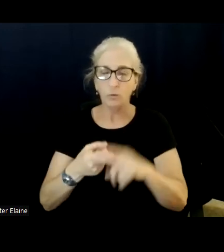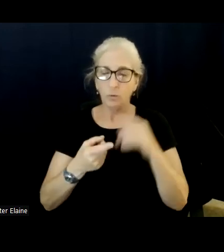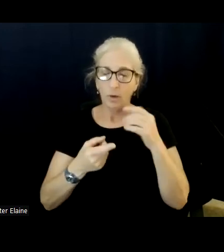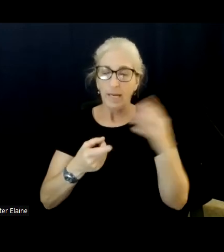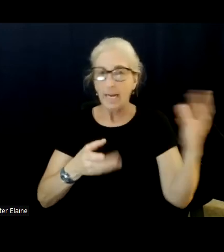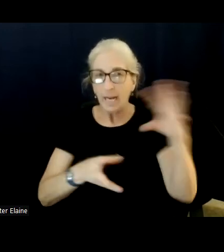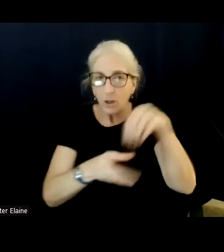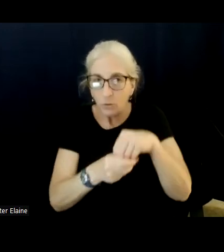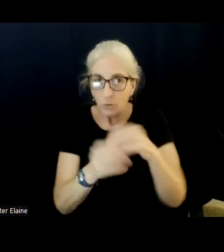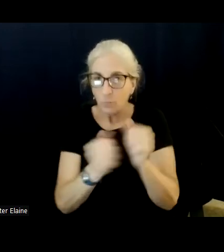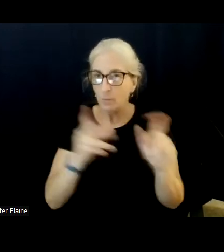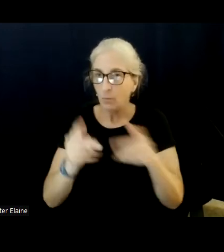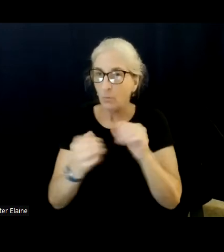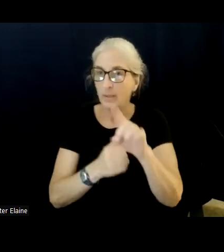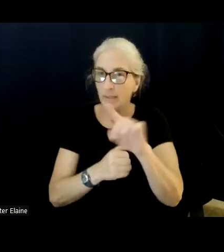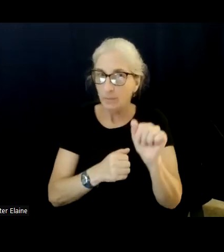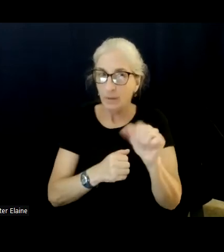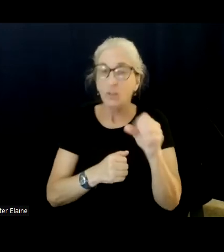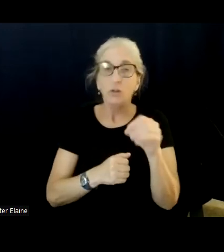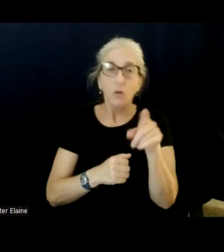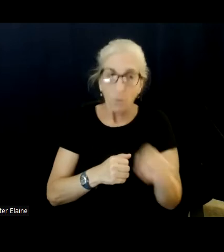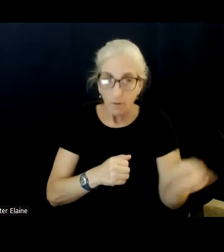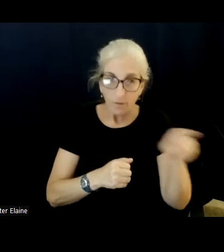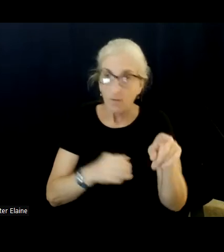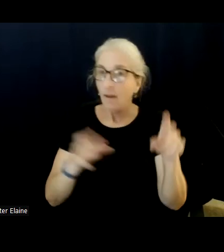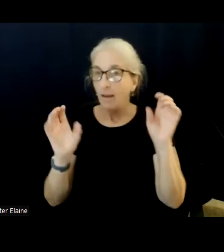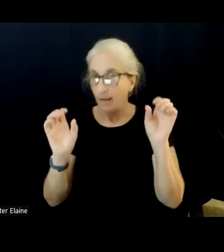policy, including recognizing disability pride.